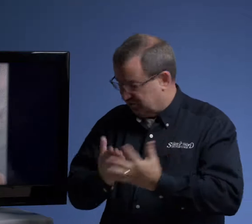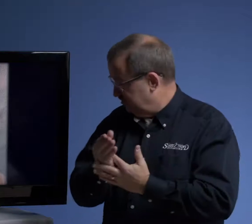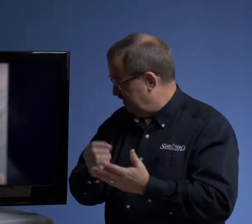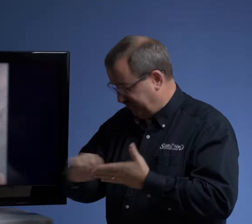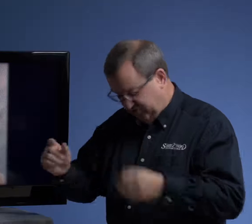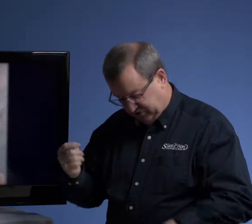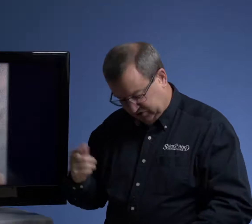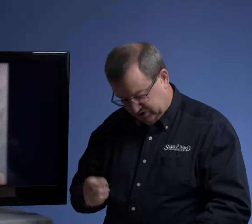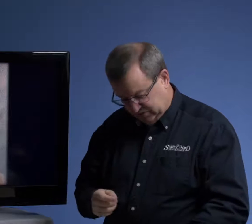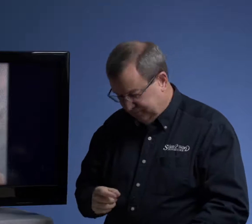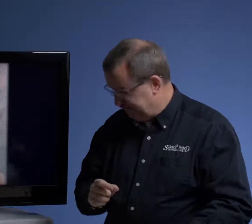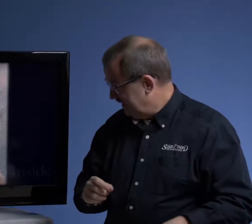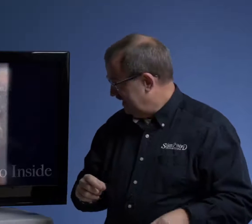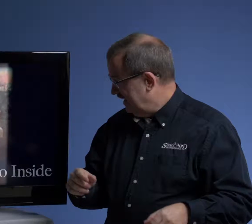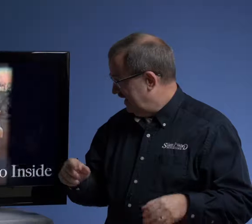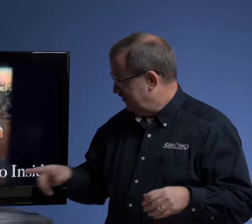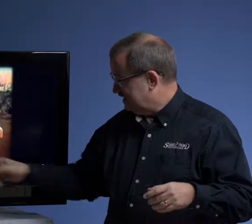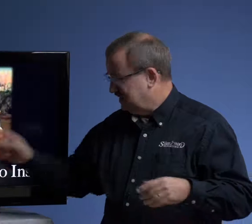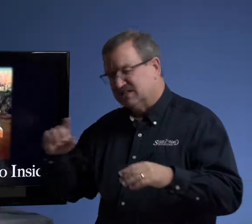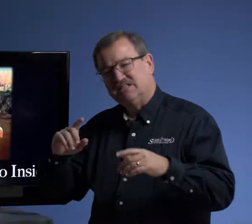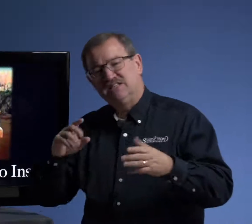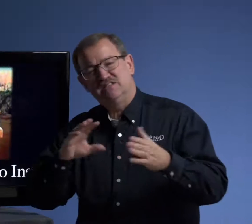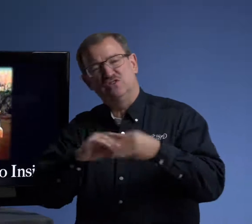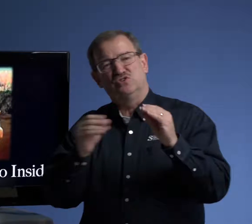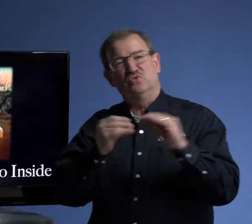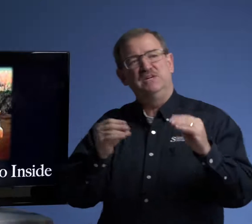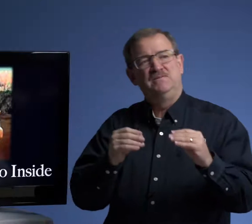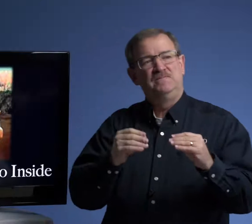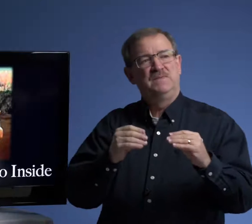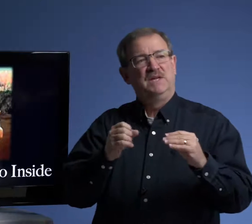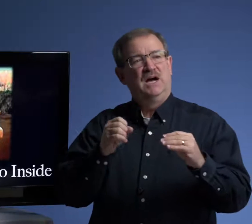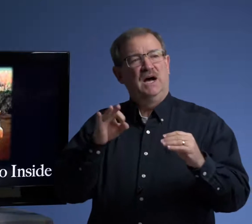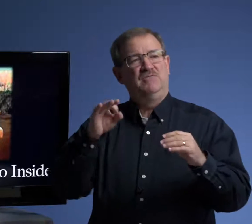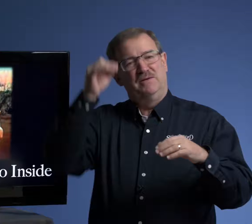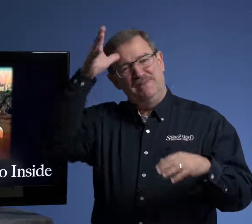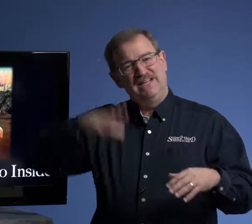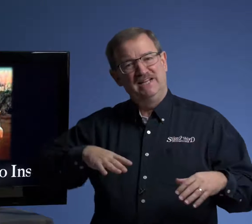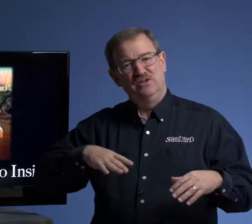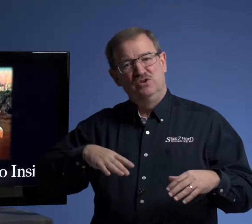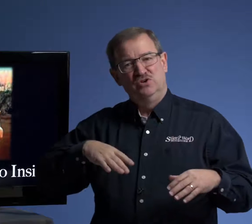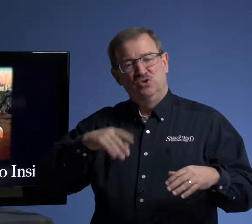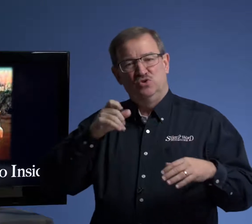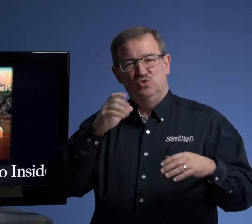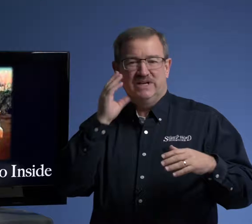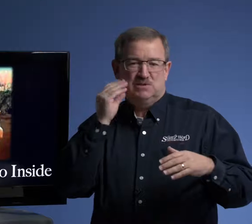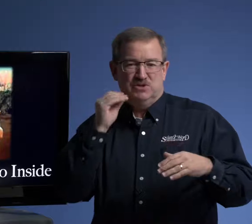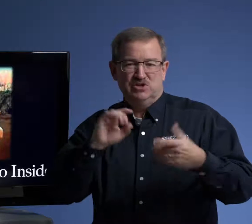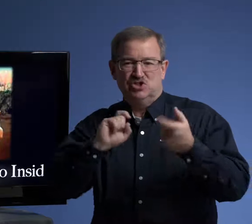through a few verses. Um, it's, it's, this is a story of a man who experienced